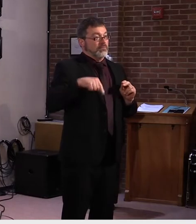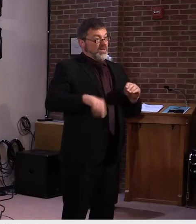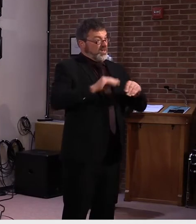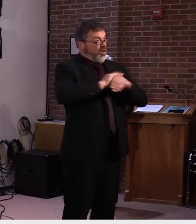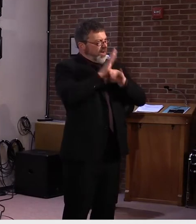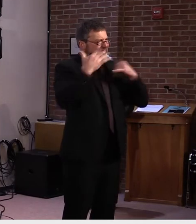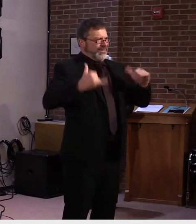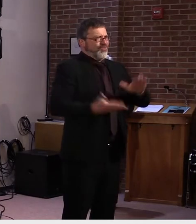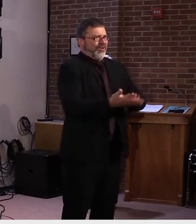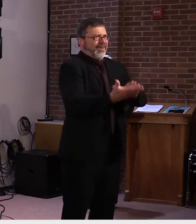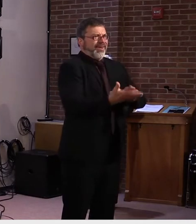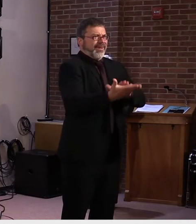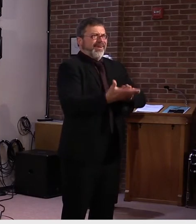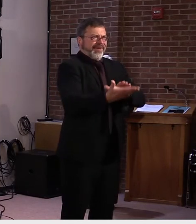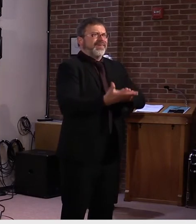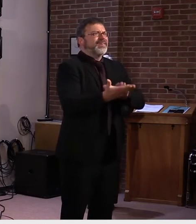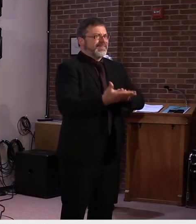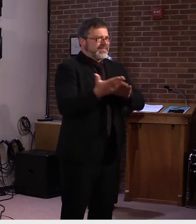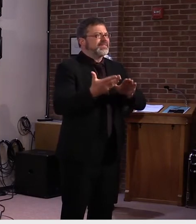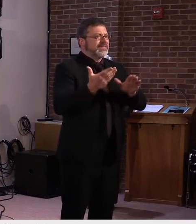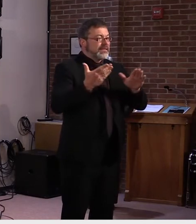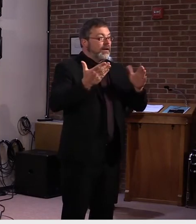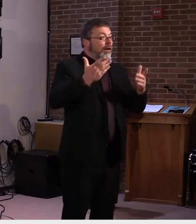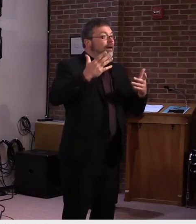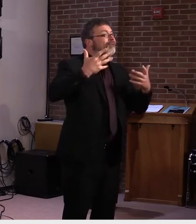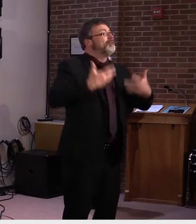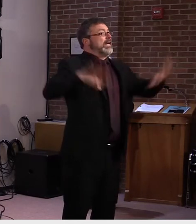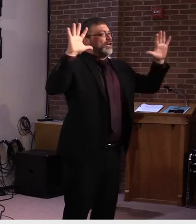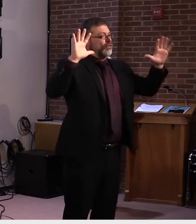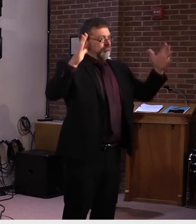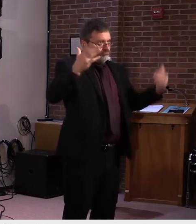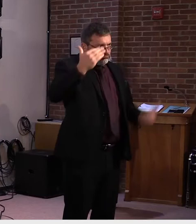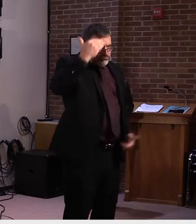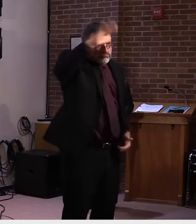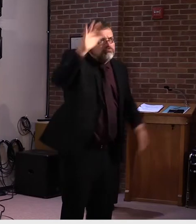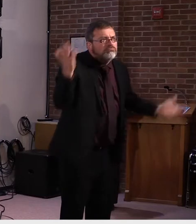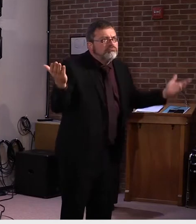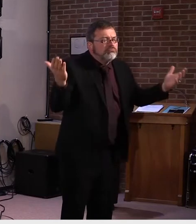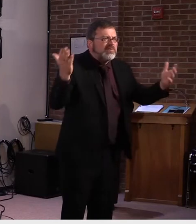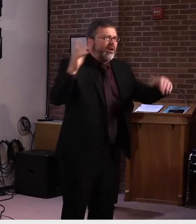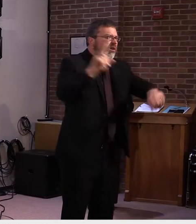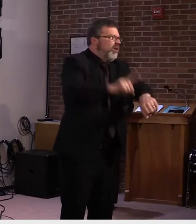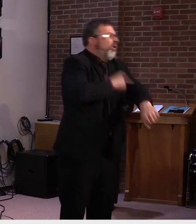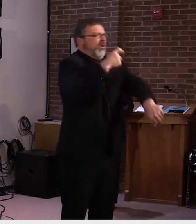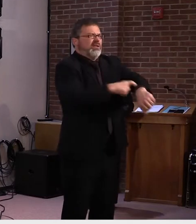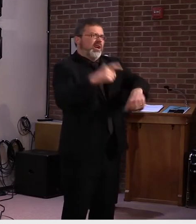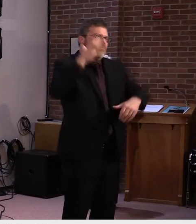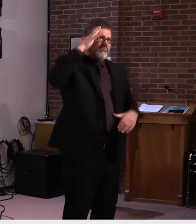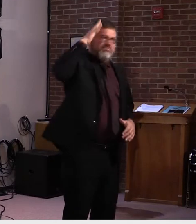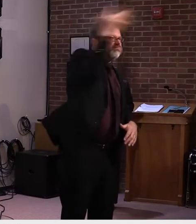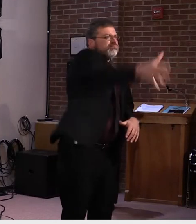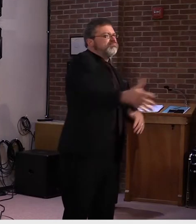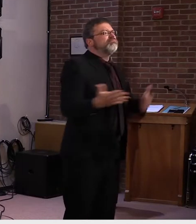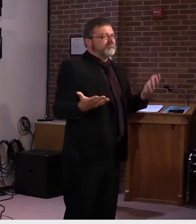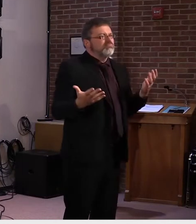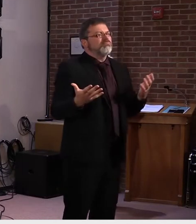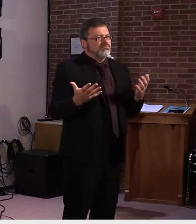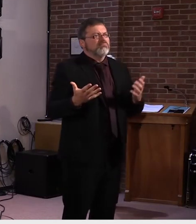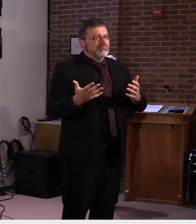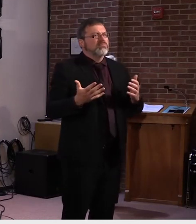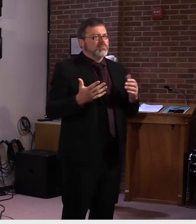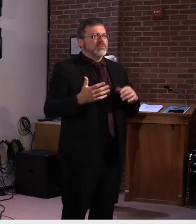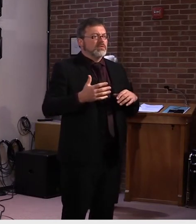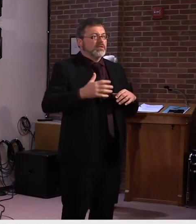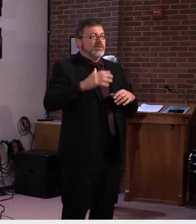of the economic impacts. As well, we should not be cutting essential programs for Vermonters, and our